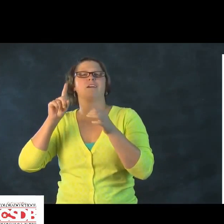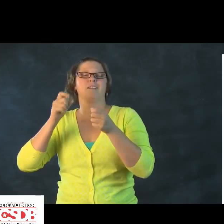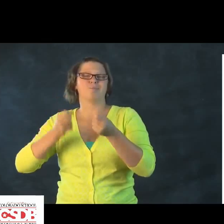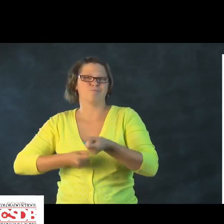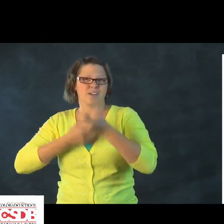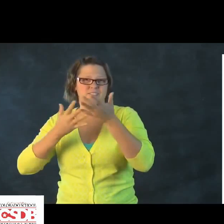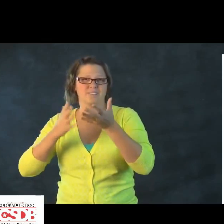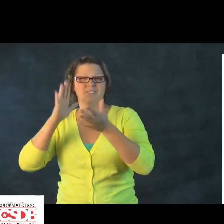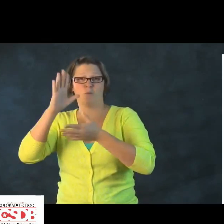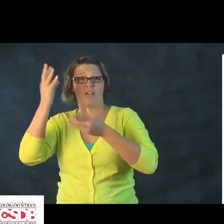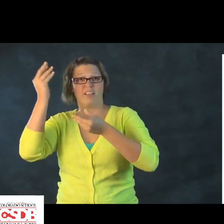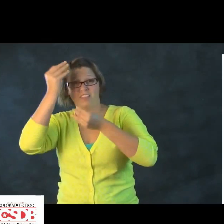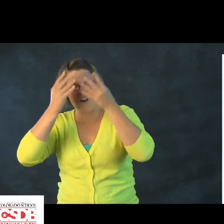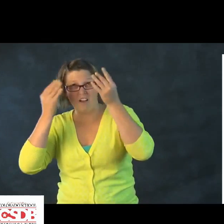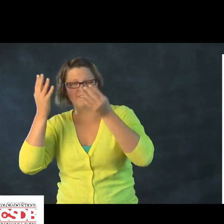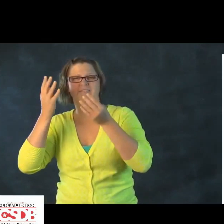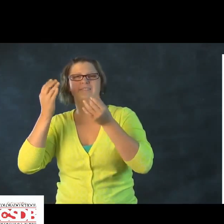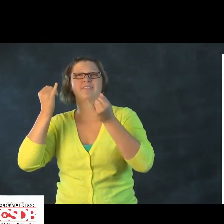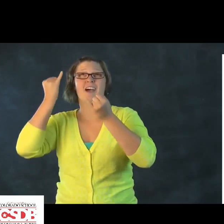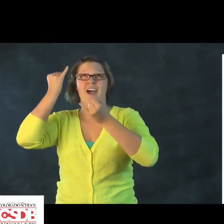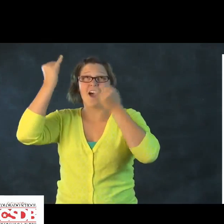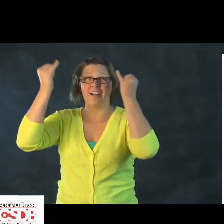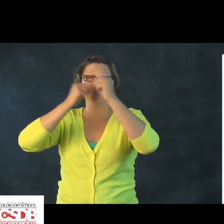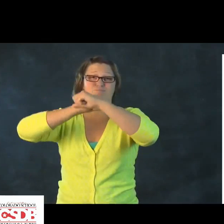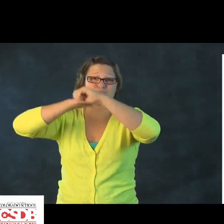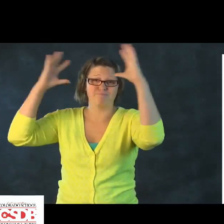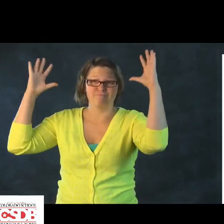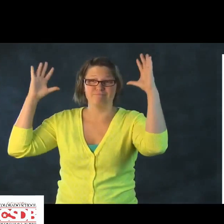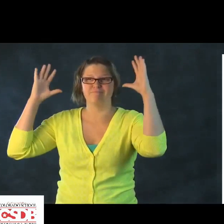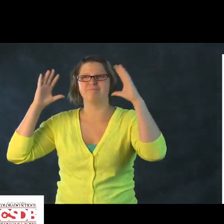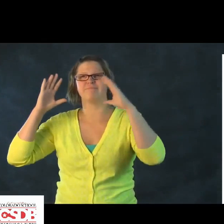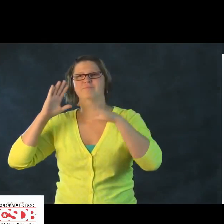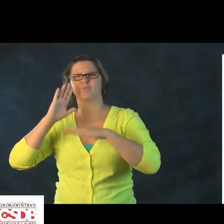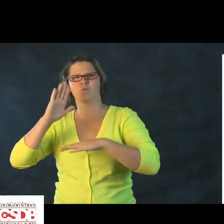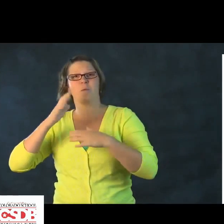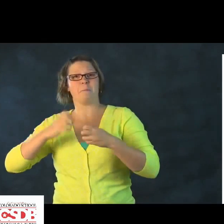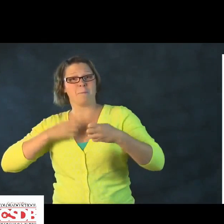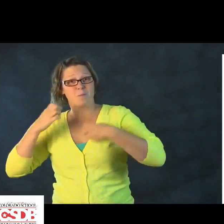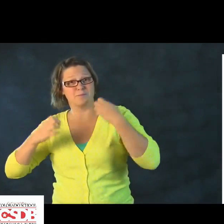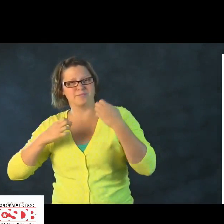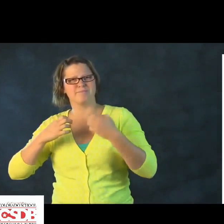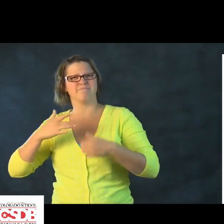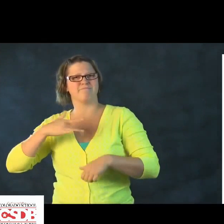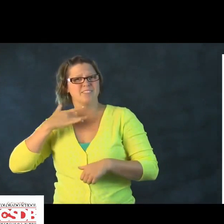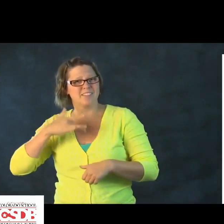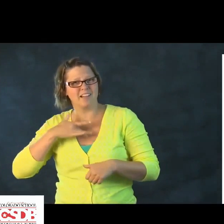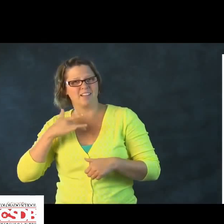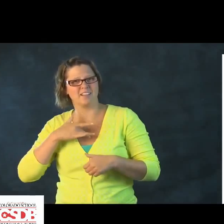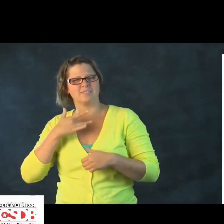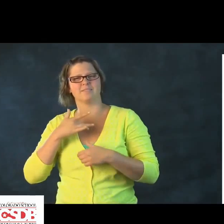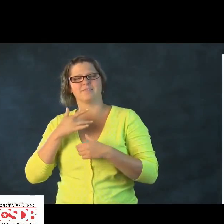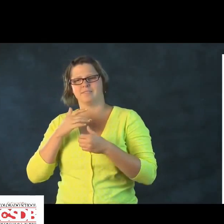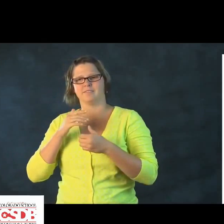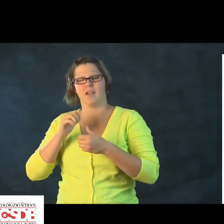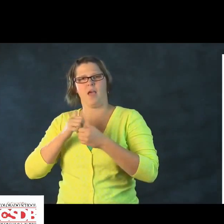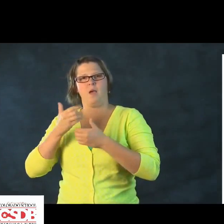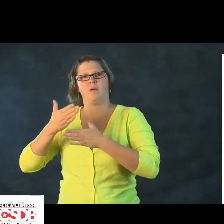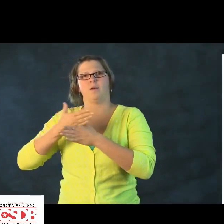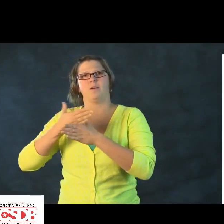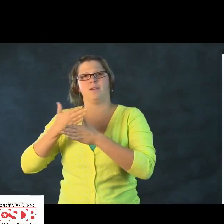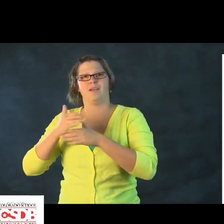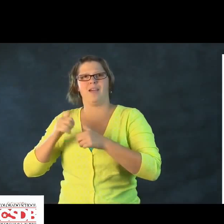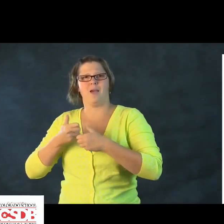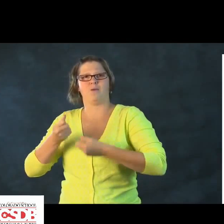Language is for expressive purposes, in terms of expressing your thoughts or ideas, your